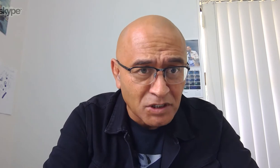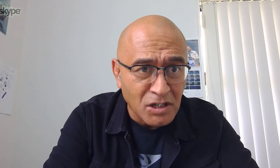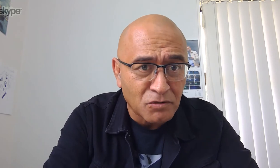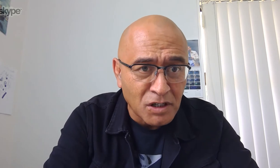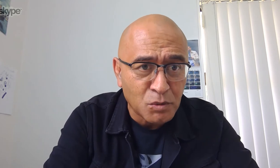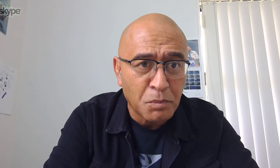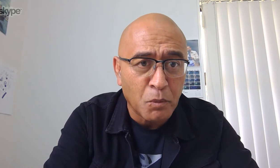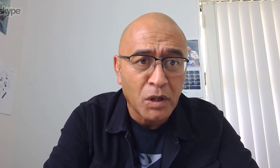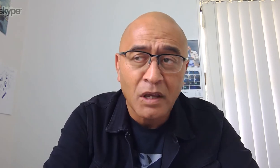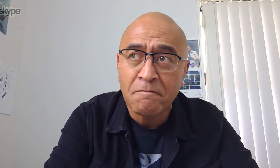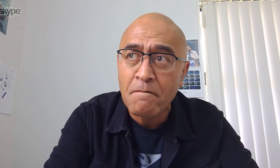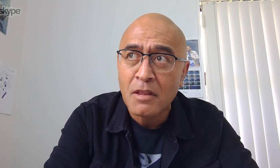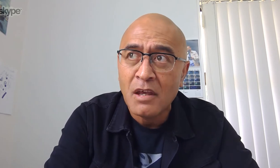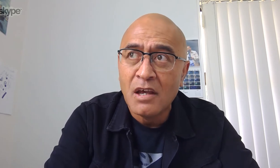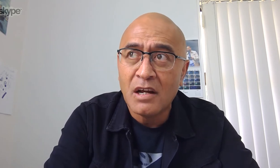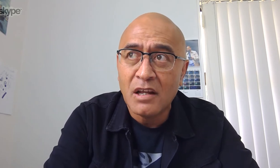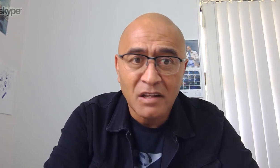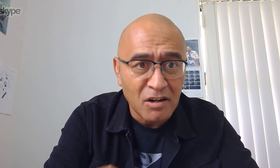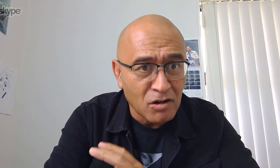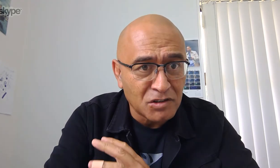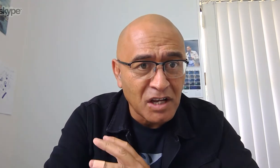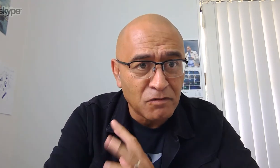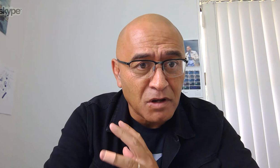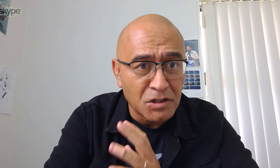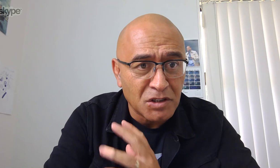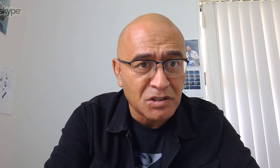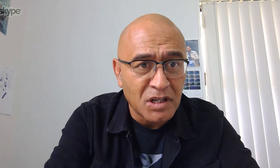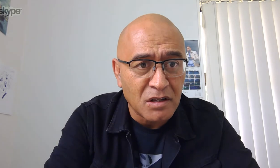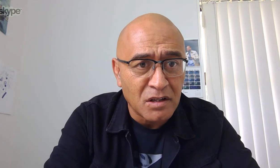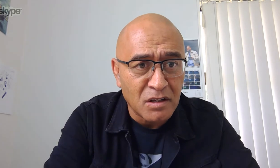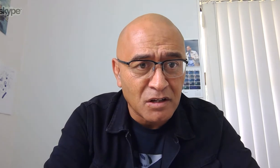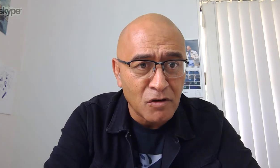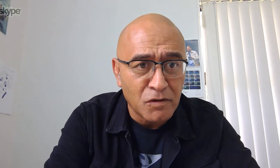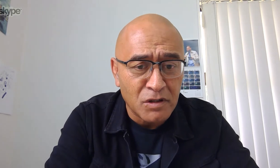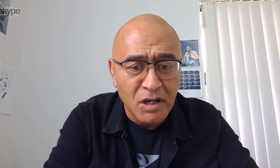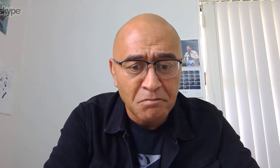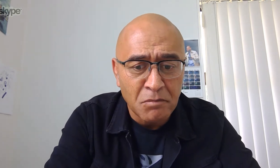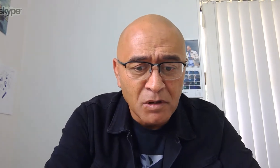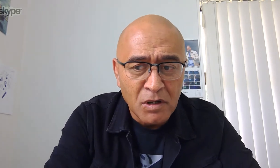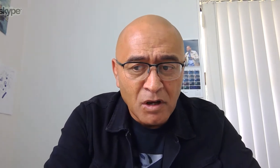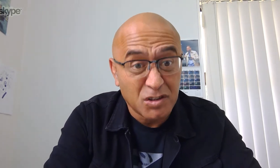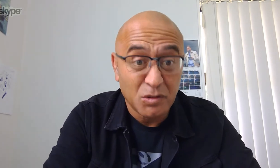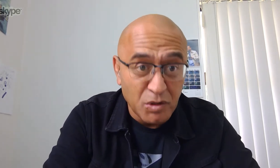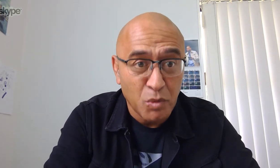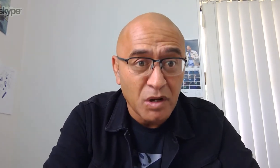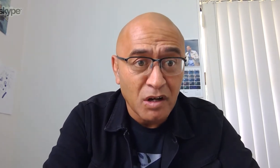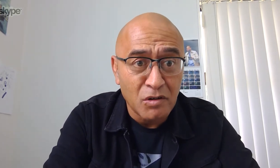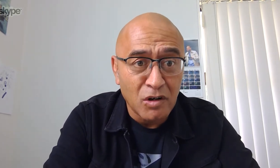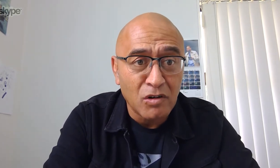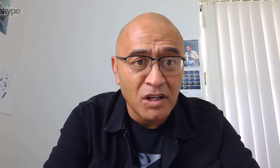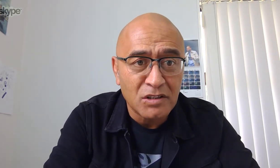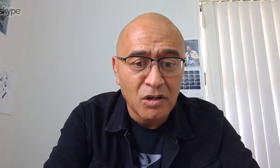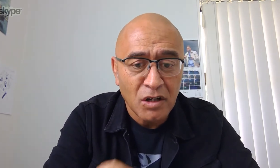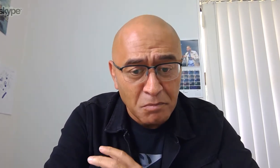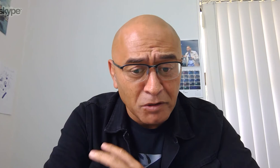be much of a change for us. We've been working in that kind of state since the COVID – well, since we knew we were going to go